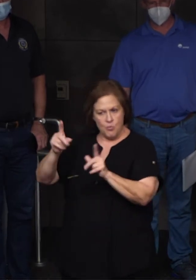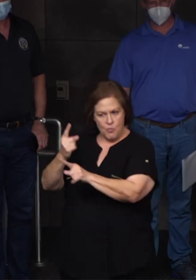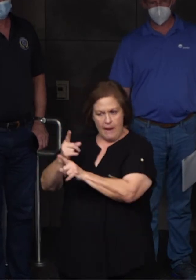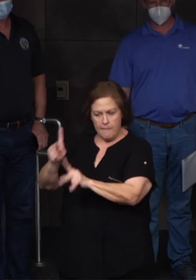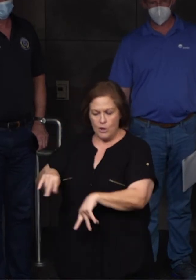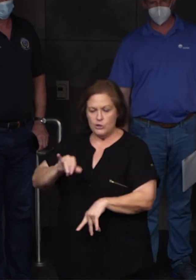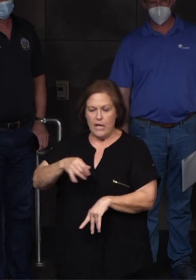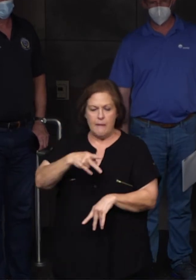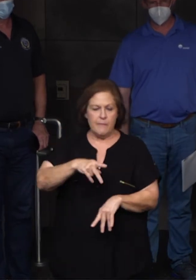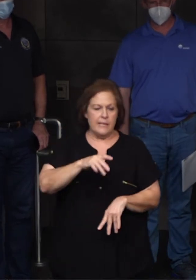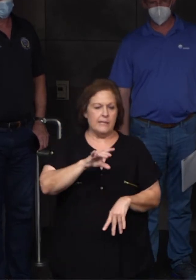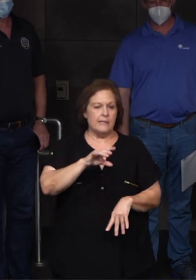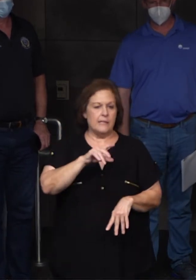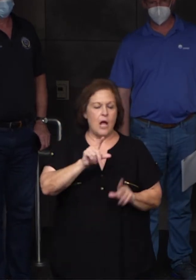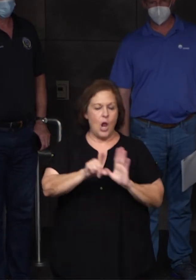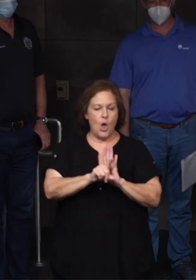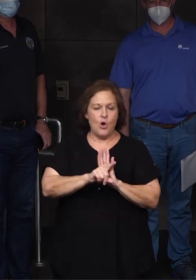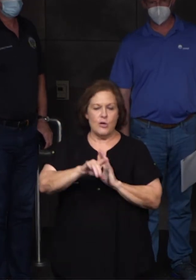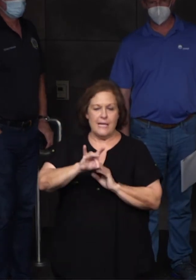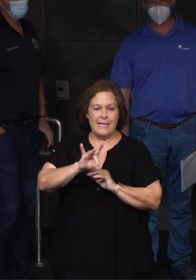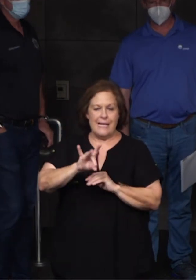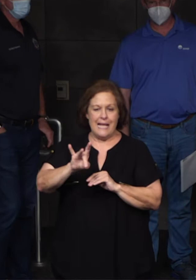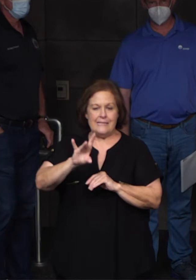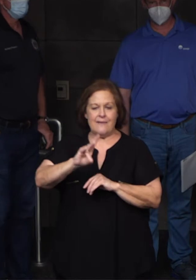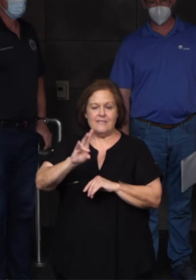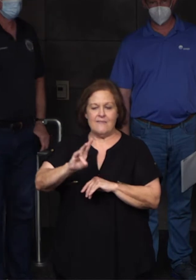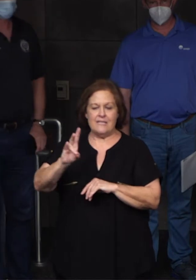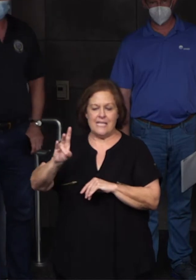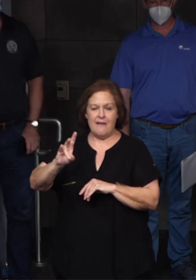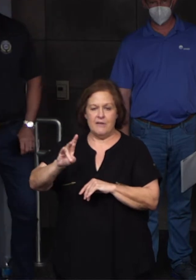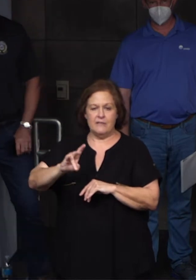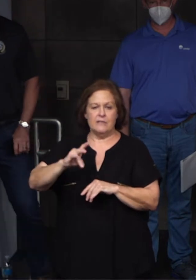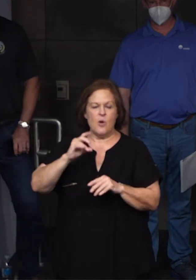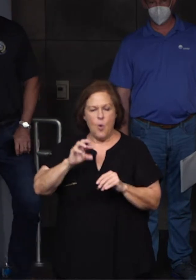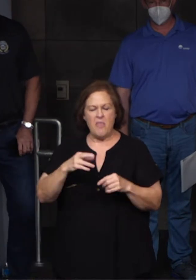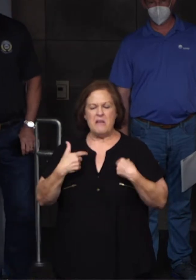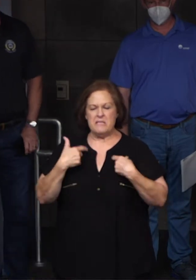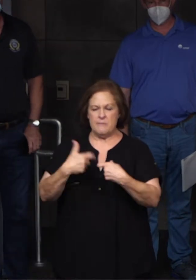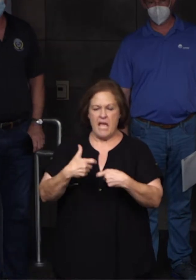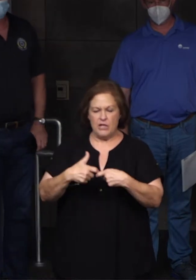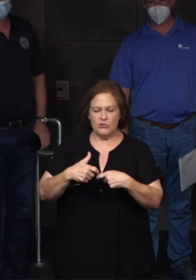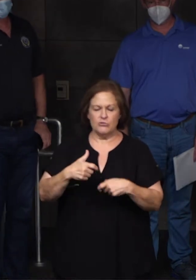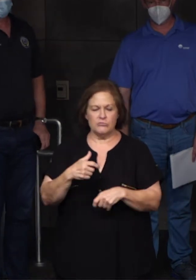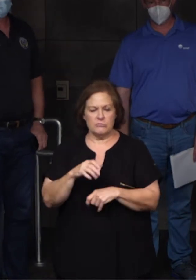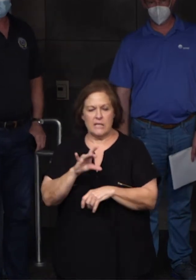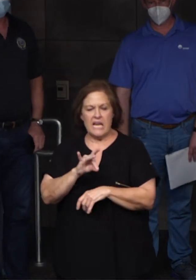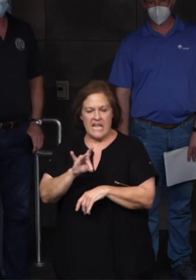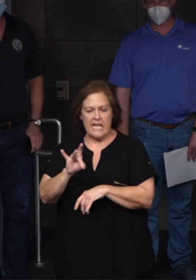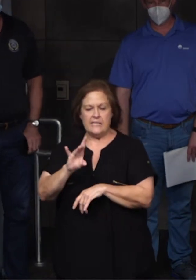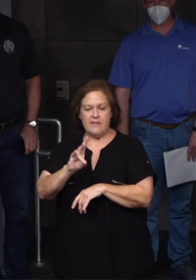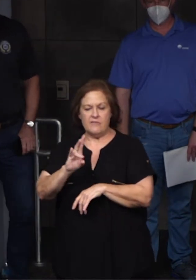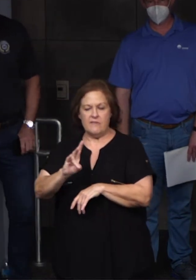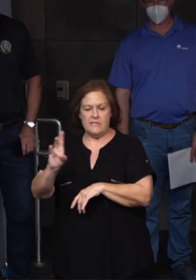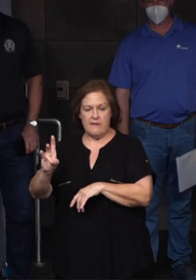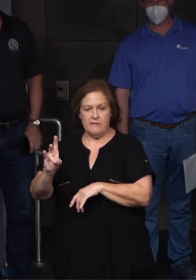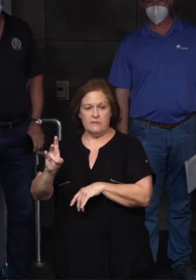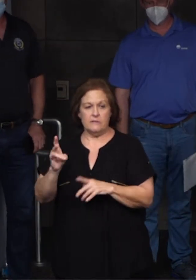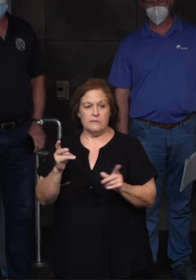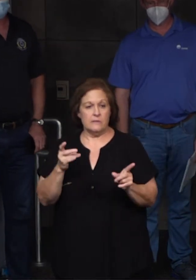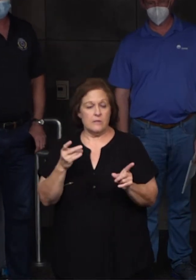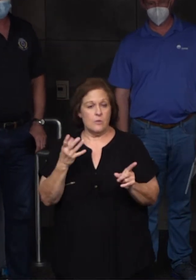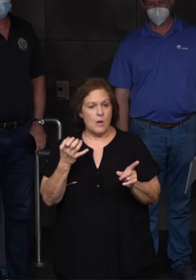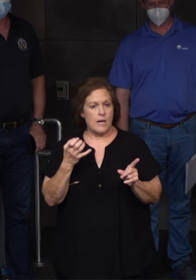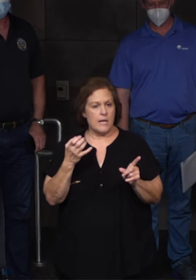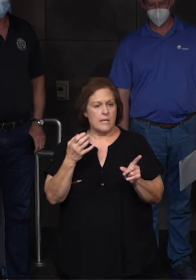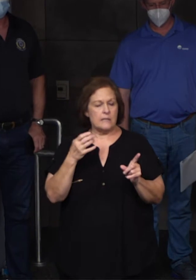Text JPAlert to 888777 or JPNOTCS to 888777. I want to give the